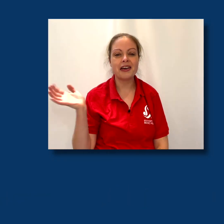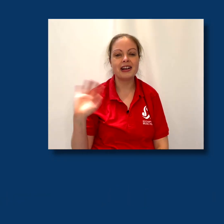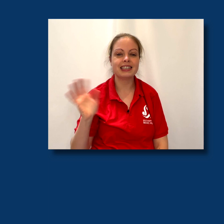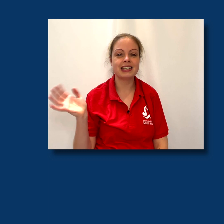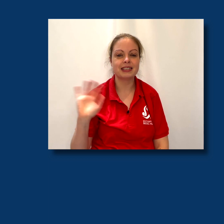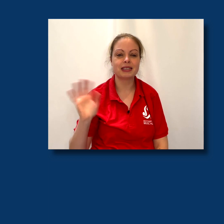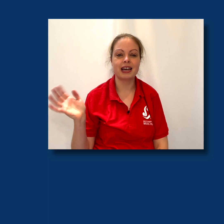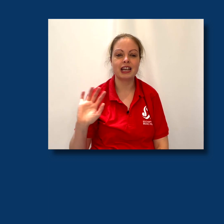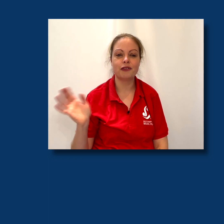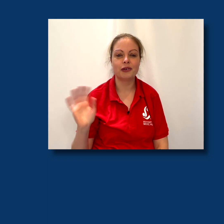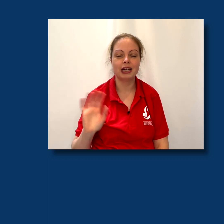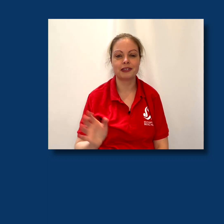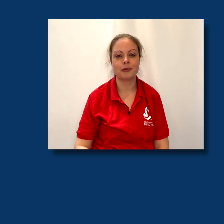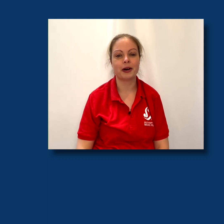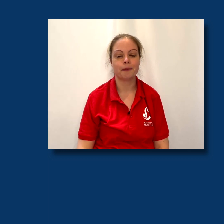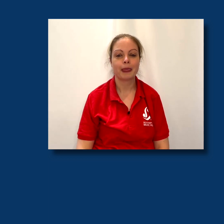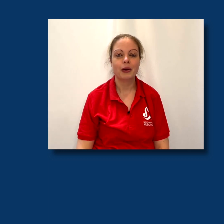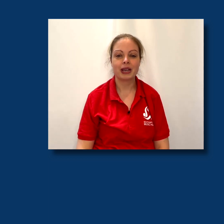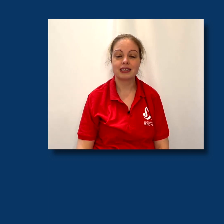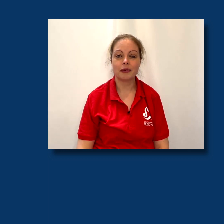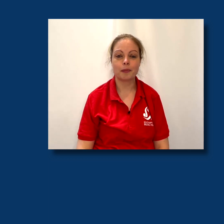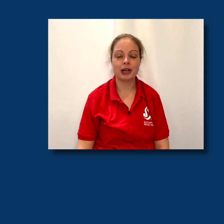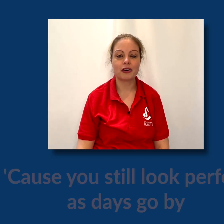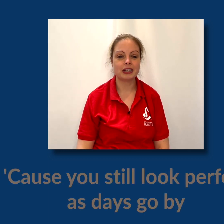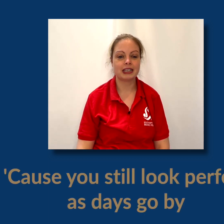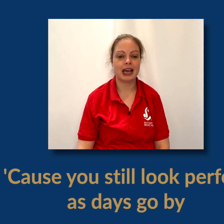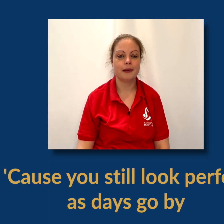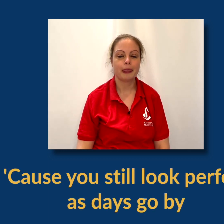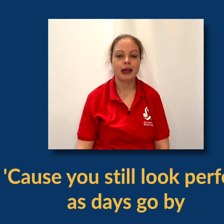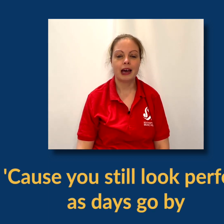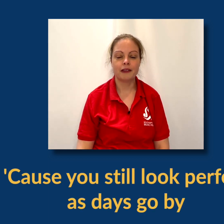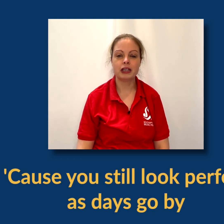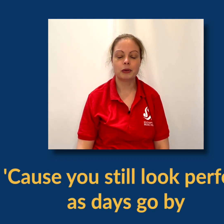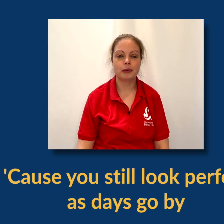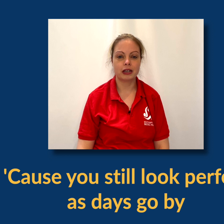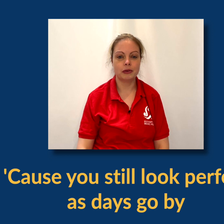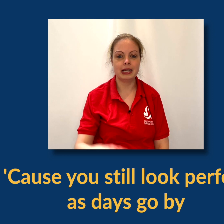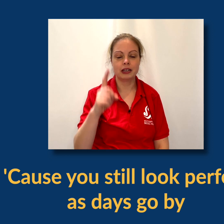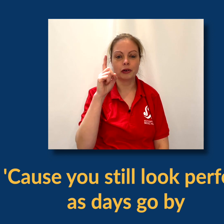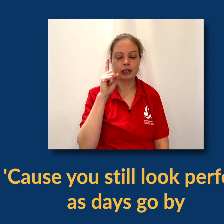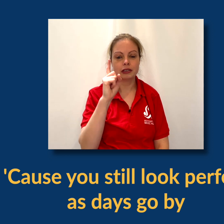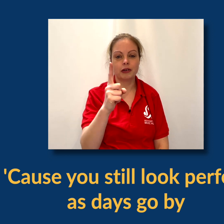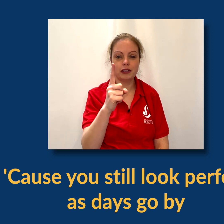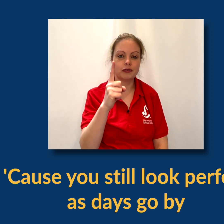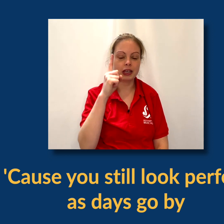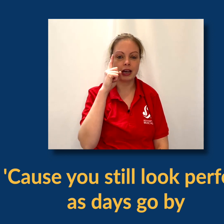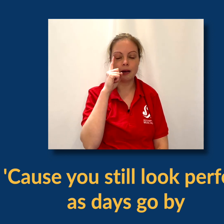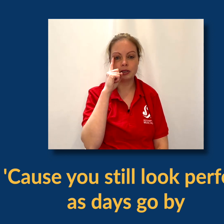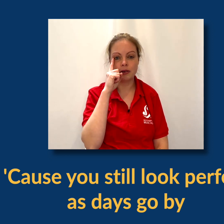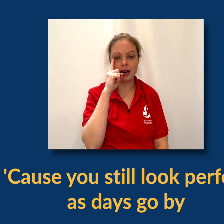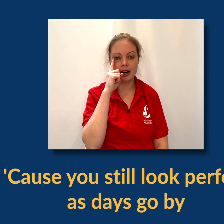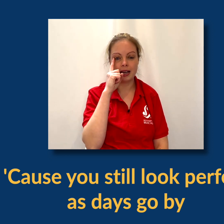Hello, let's learn some signing for Love Someone. We're going to start with the pre-chorus today and the first word we're going to do is look. So a first